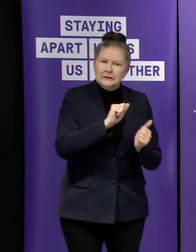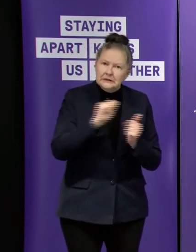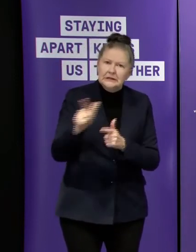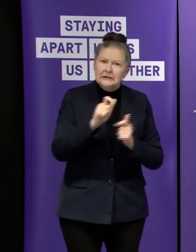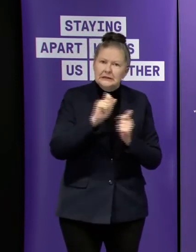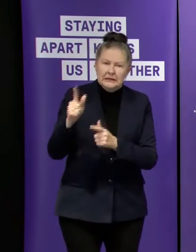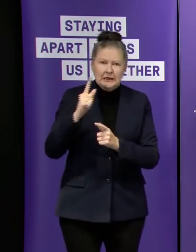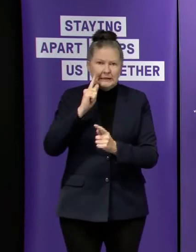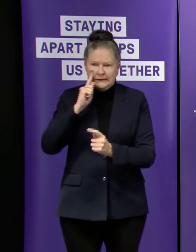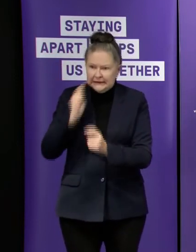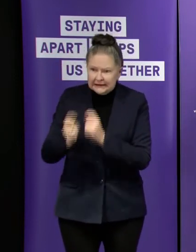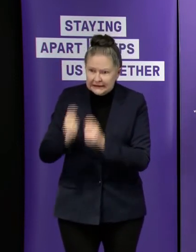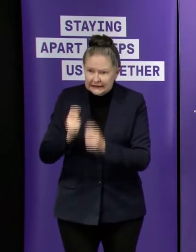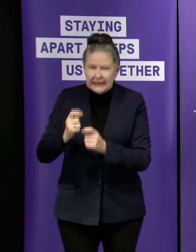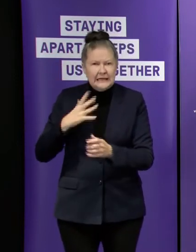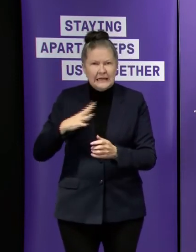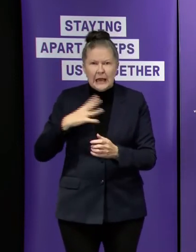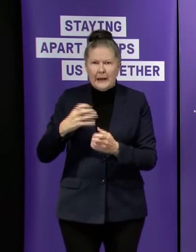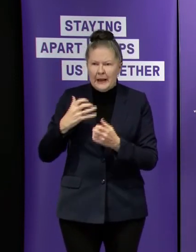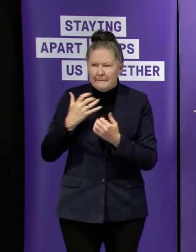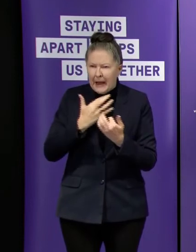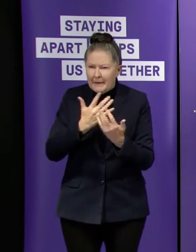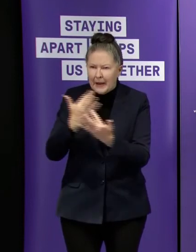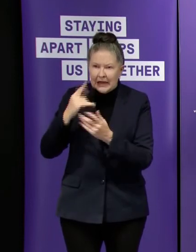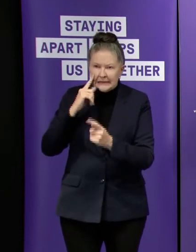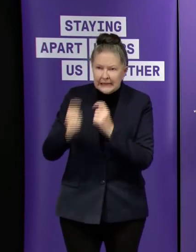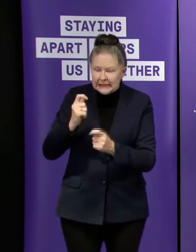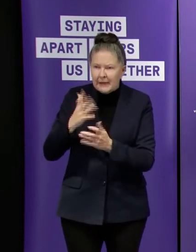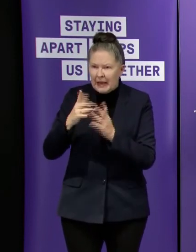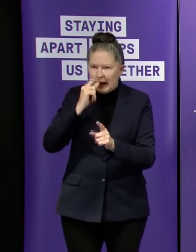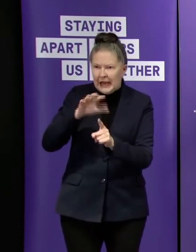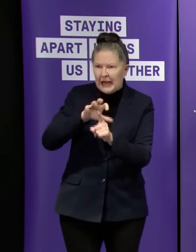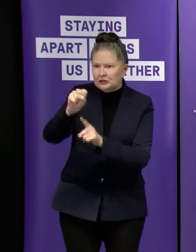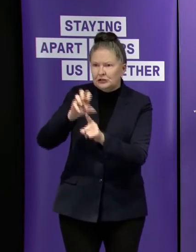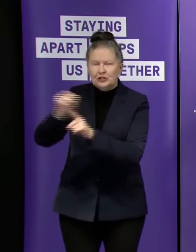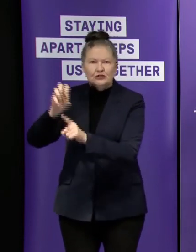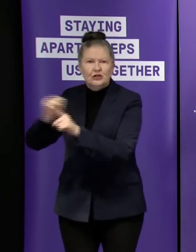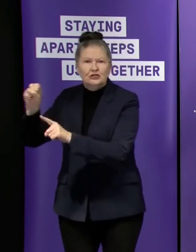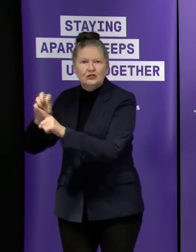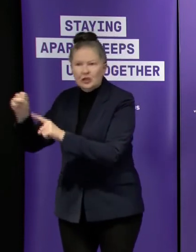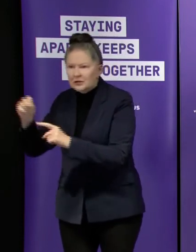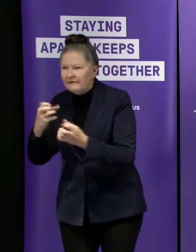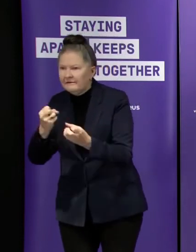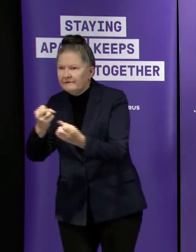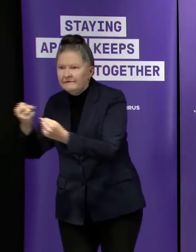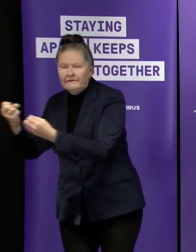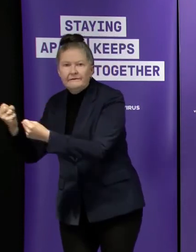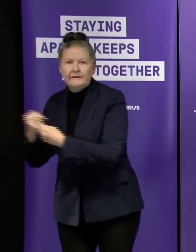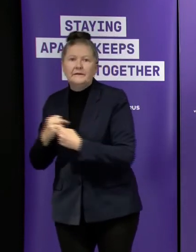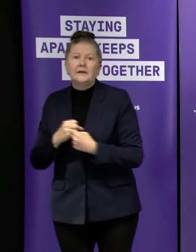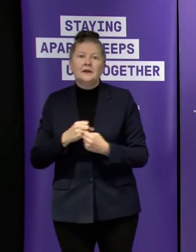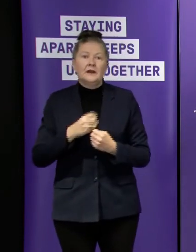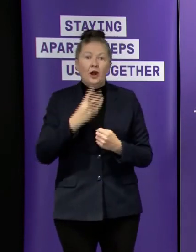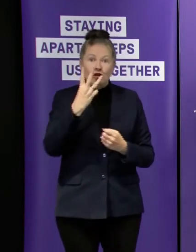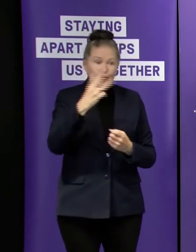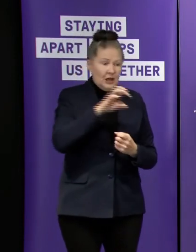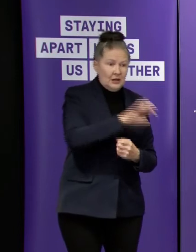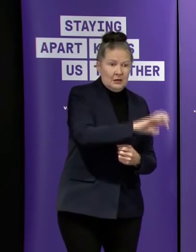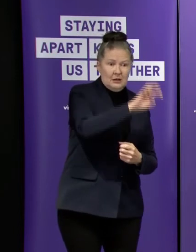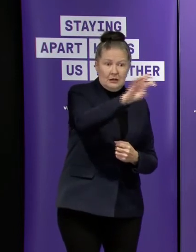test numbers up so that we can have that most accurate of pictures and just to give you the again across those three sites